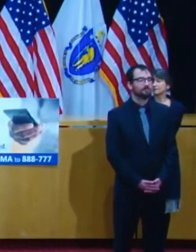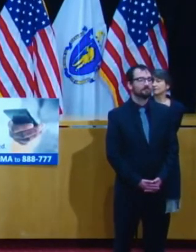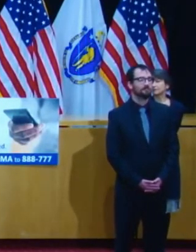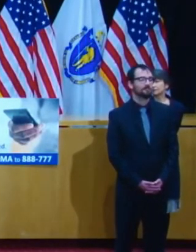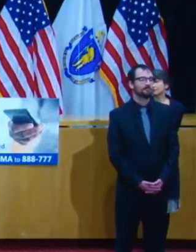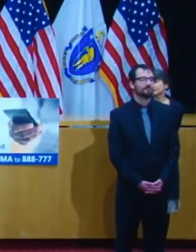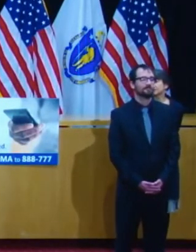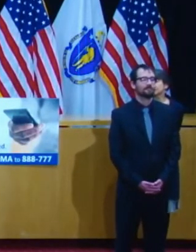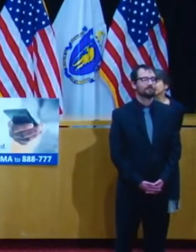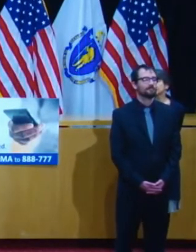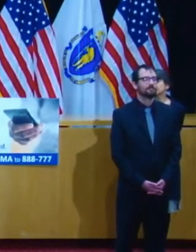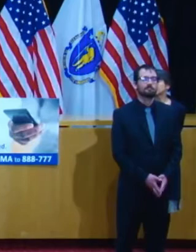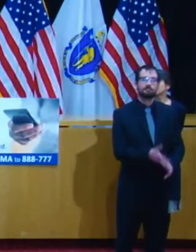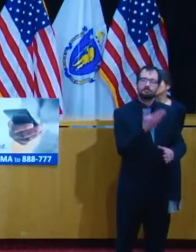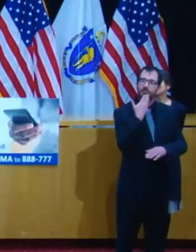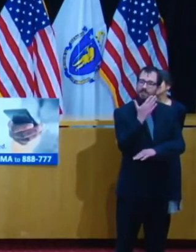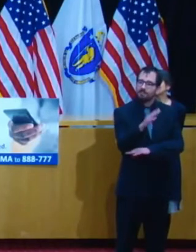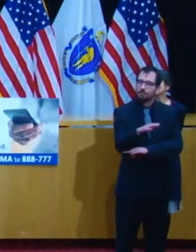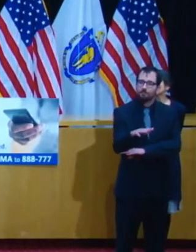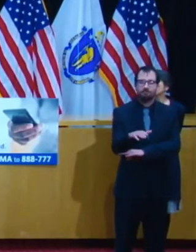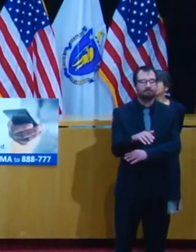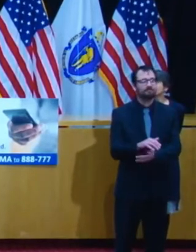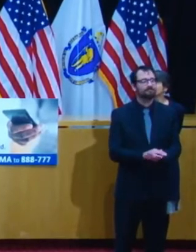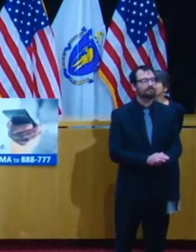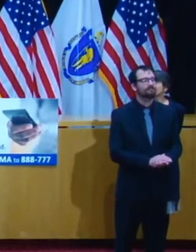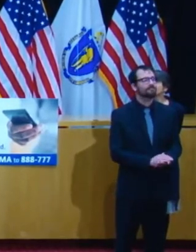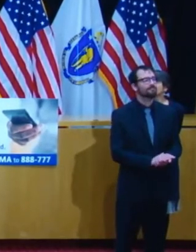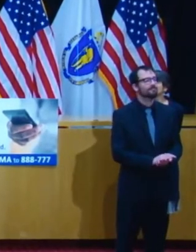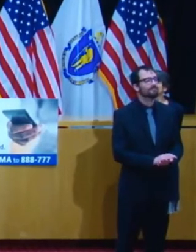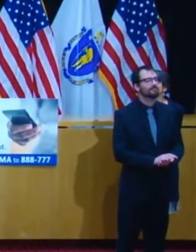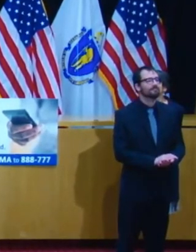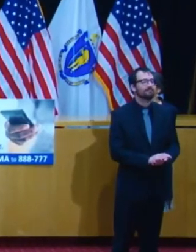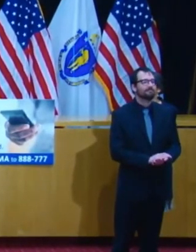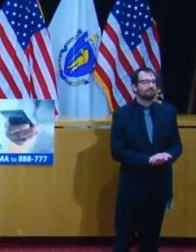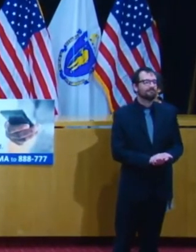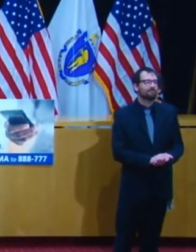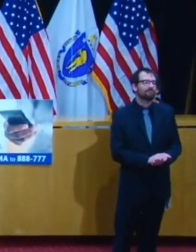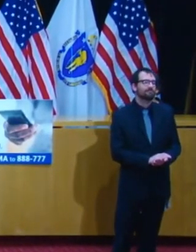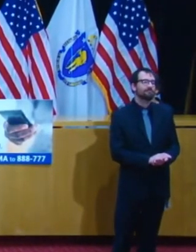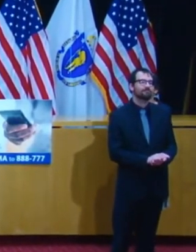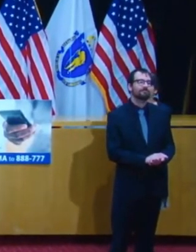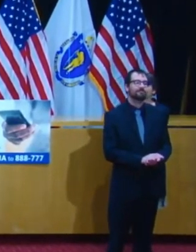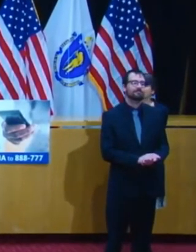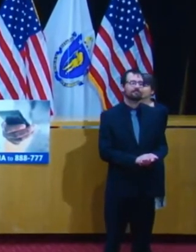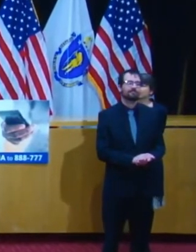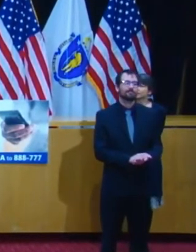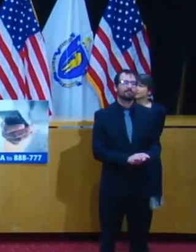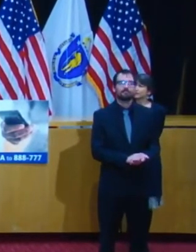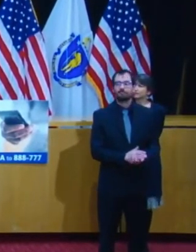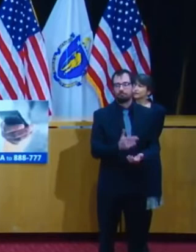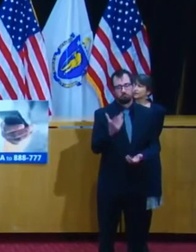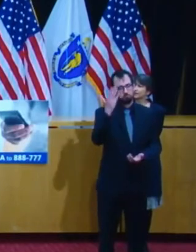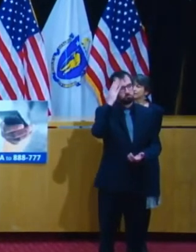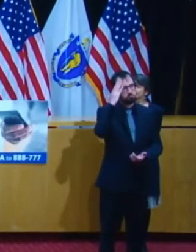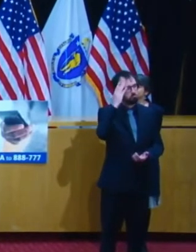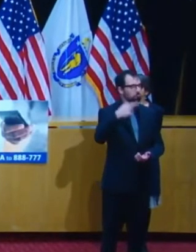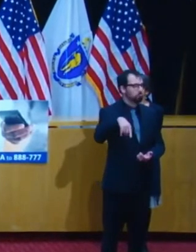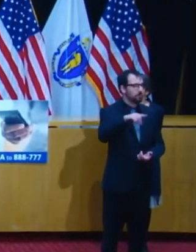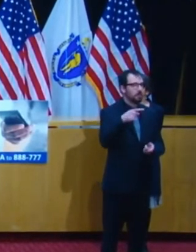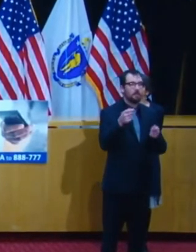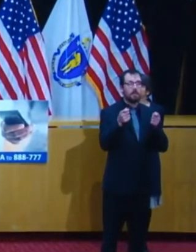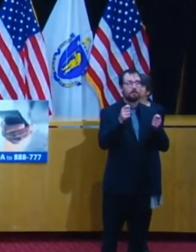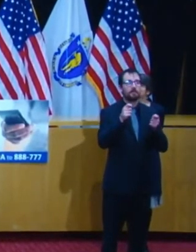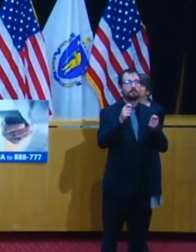Good afternoon. I think, as everybody knows, our command center and the rest of our team has been working with our colleagues in the